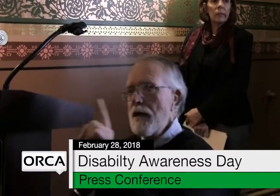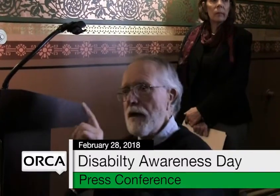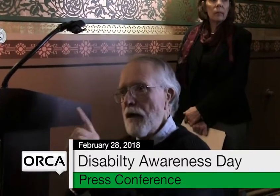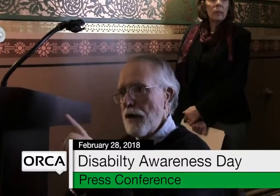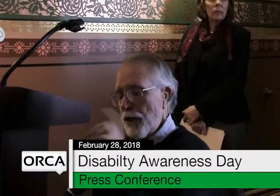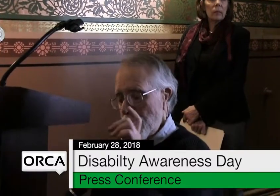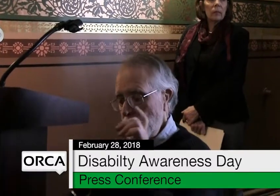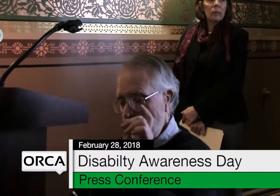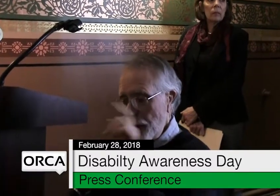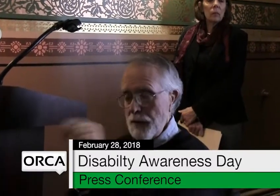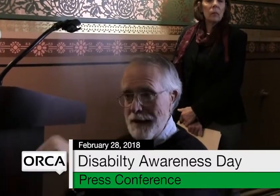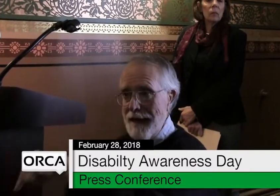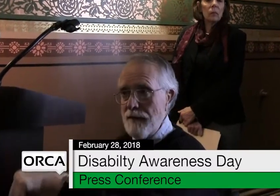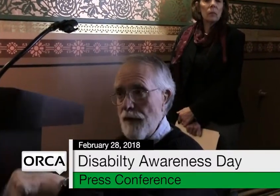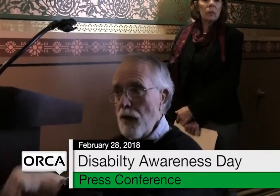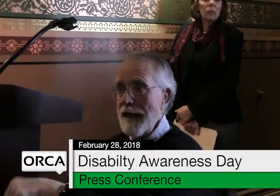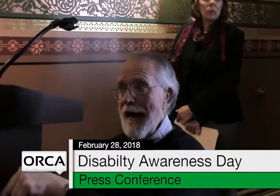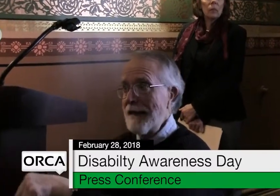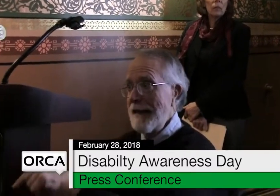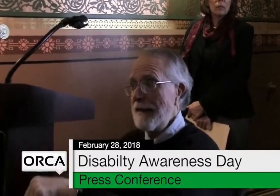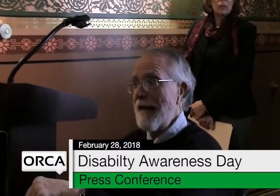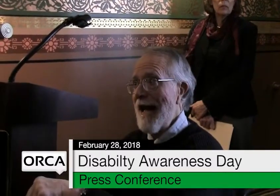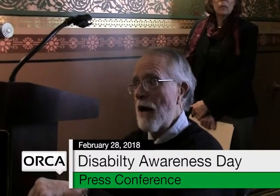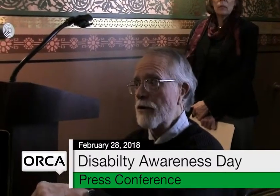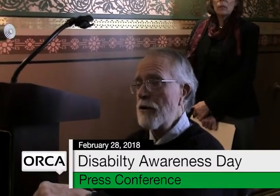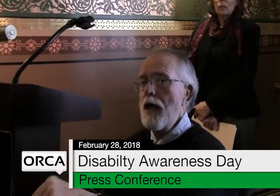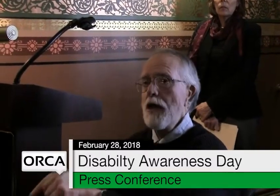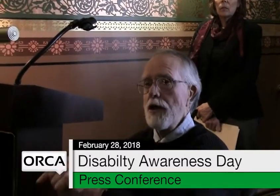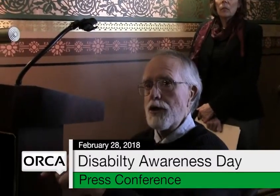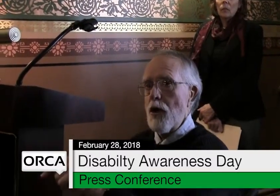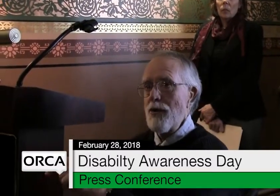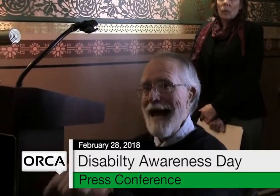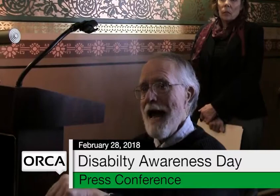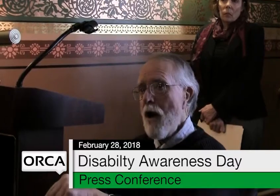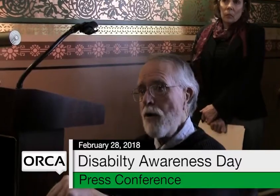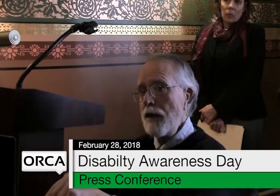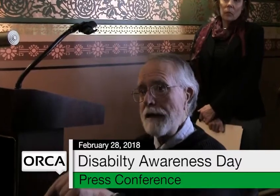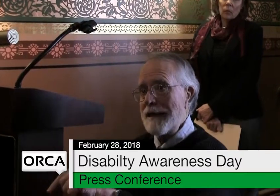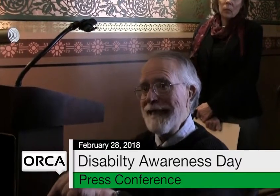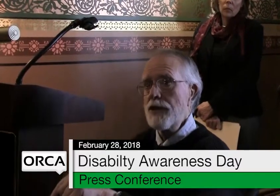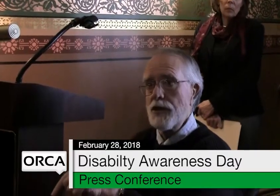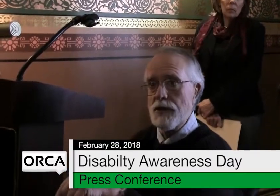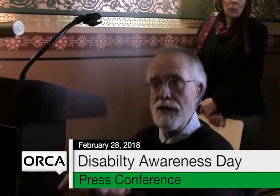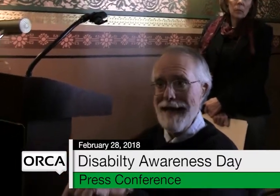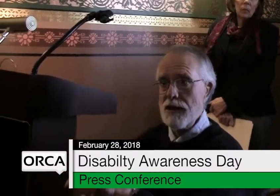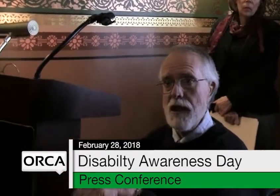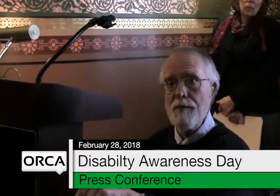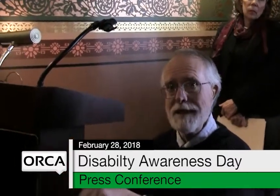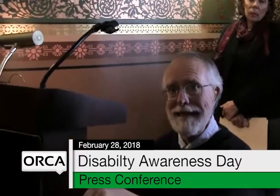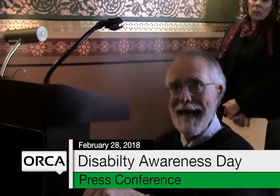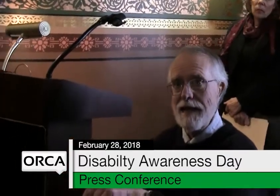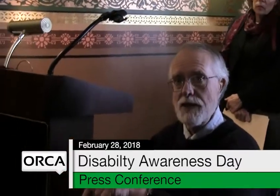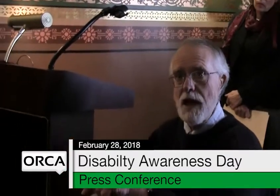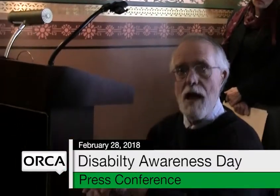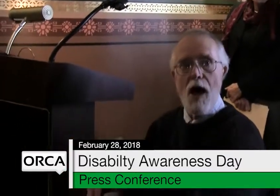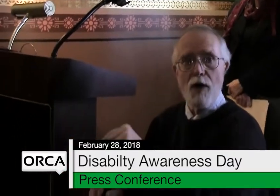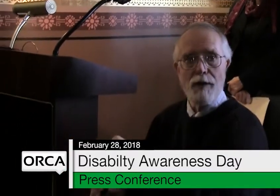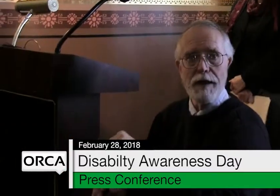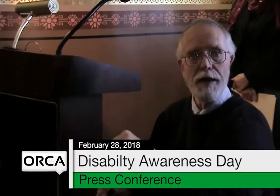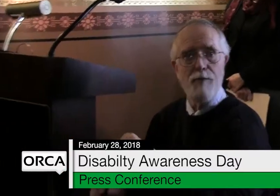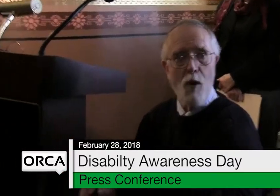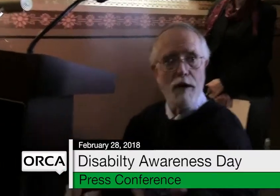get voted on in the House. So now, these next couple of days